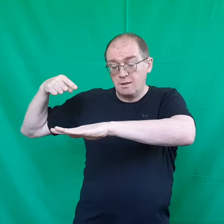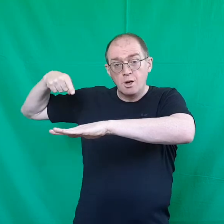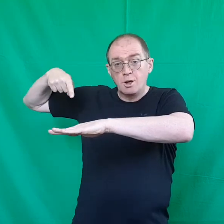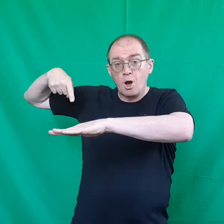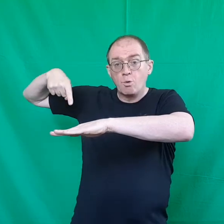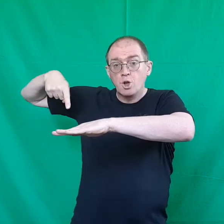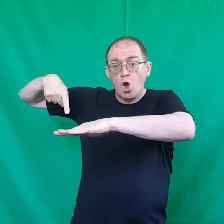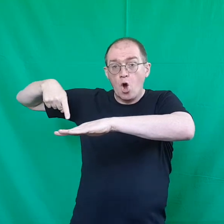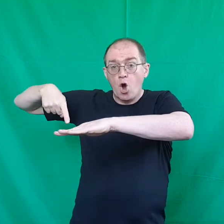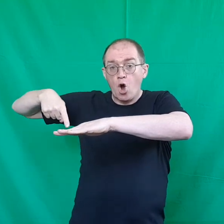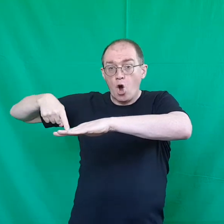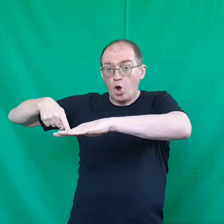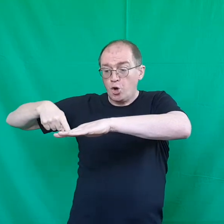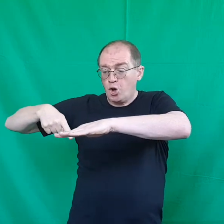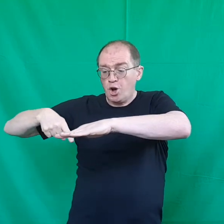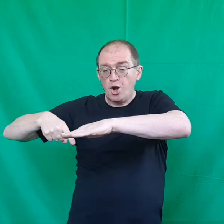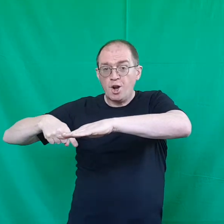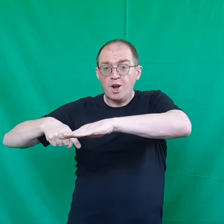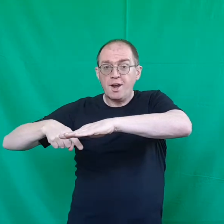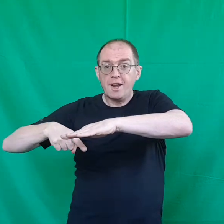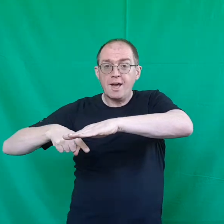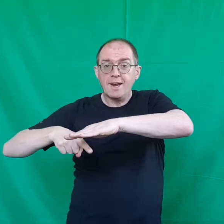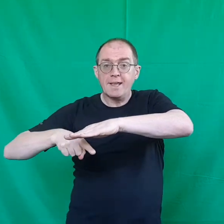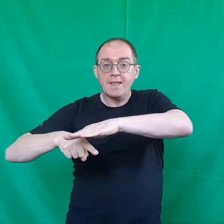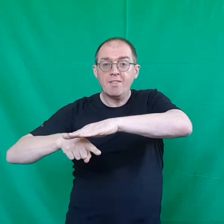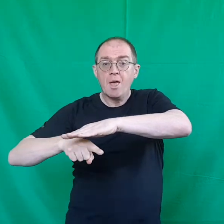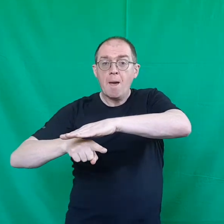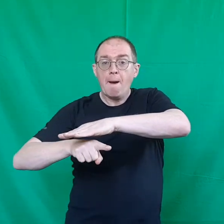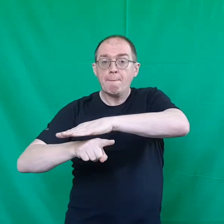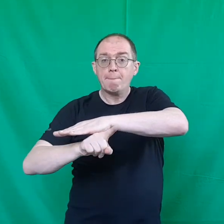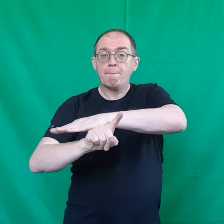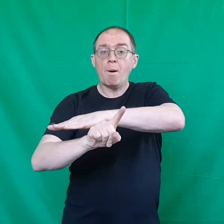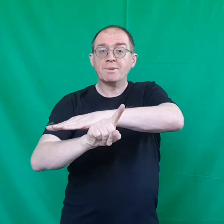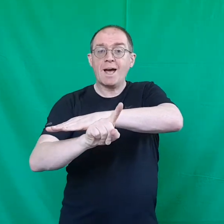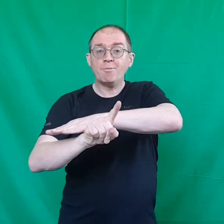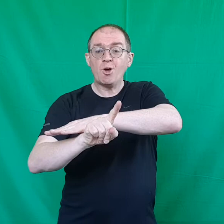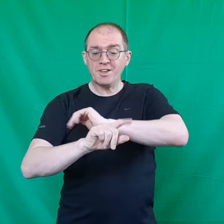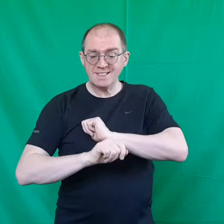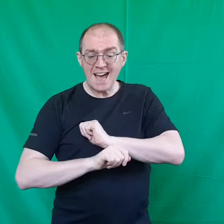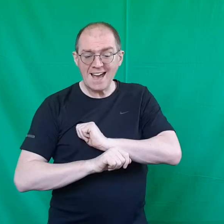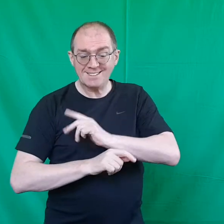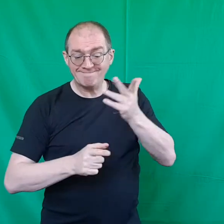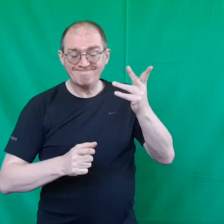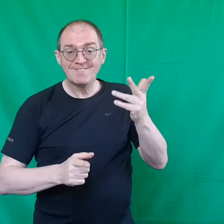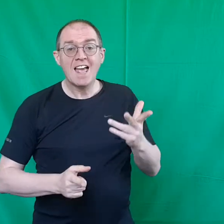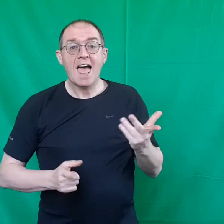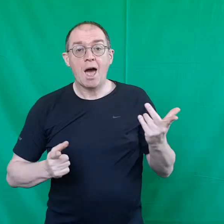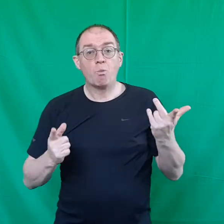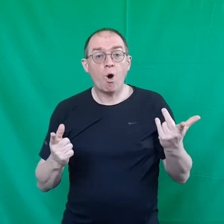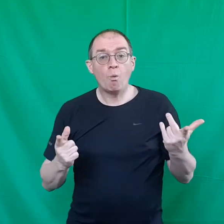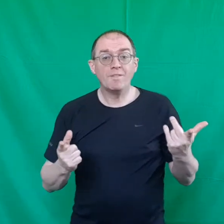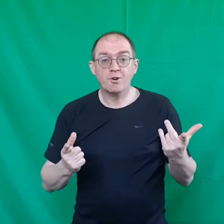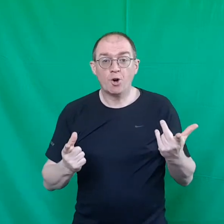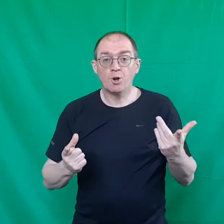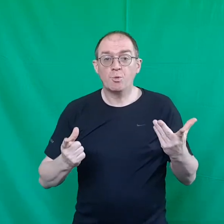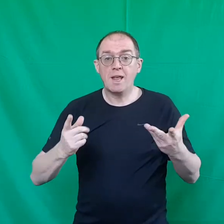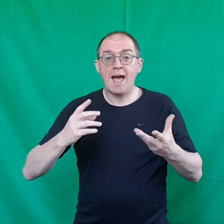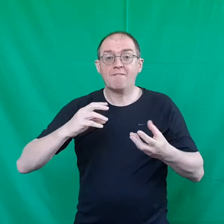goes underneath and pops out the other side and what we've done is we have